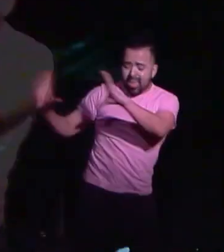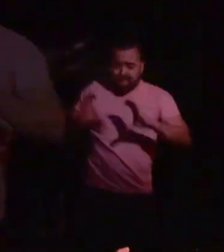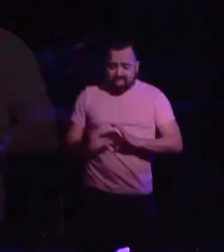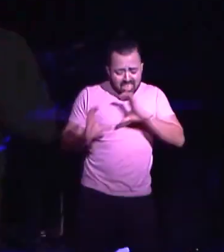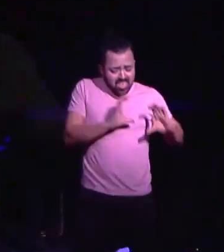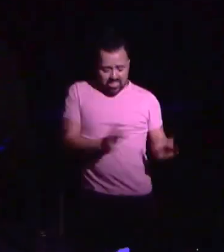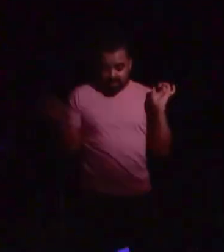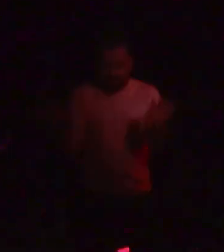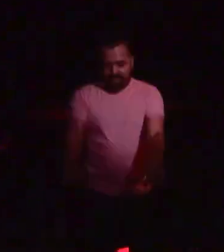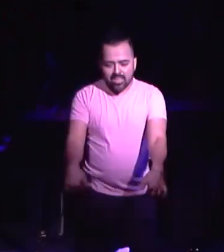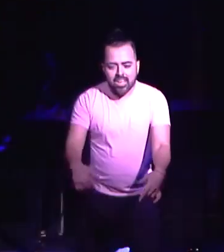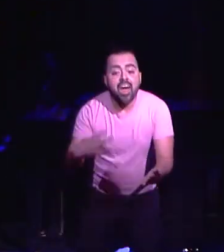the dance floor